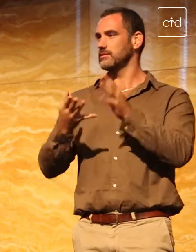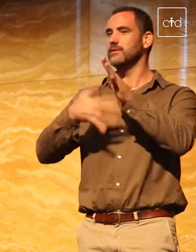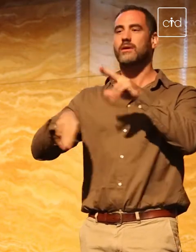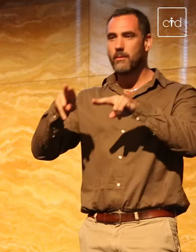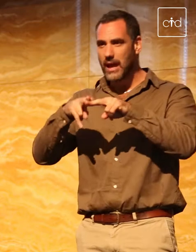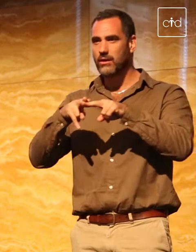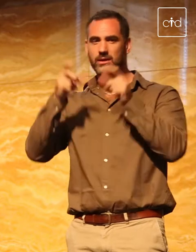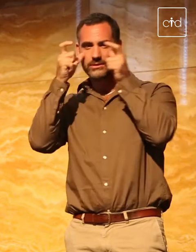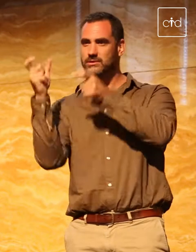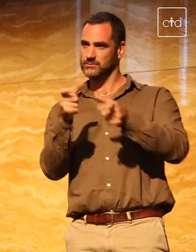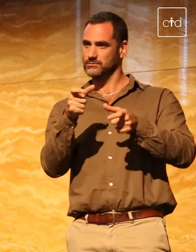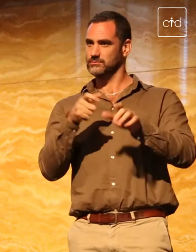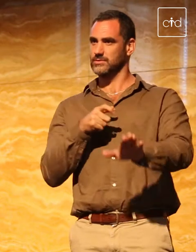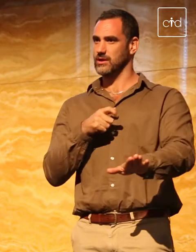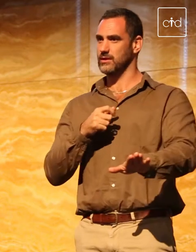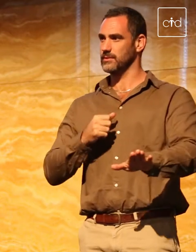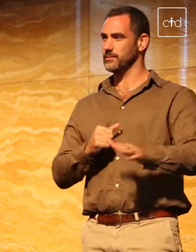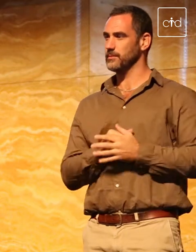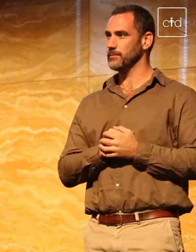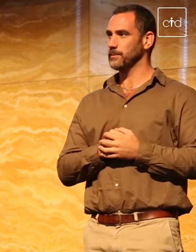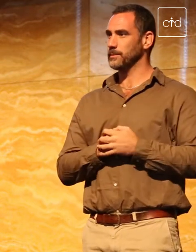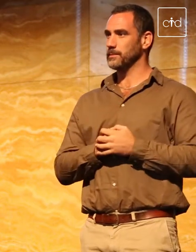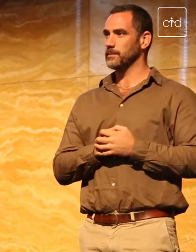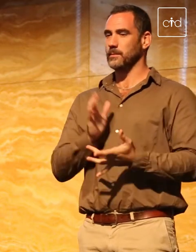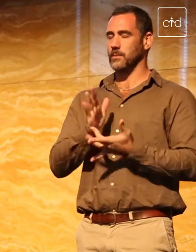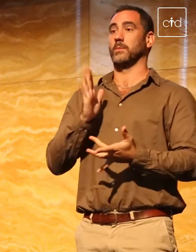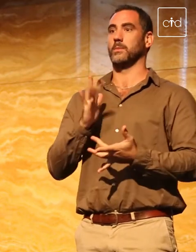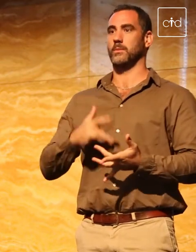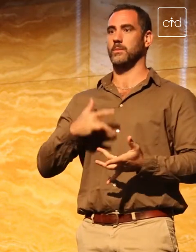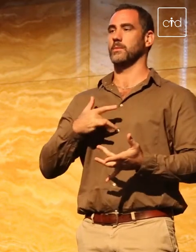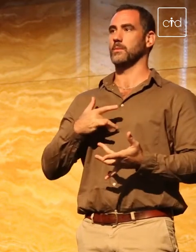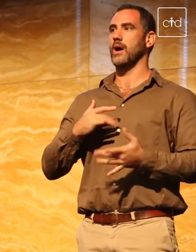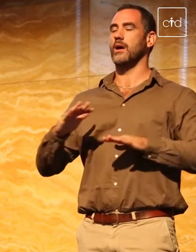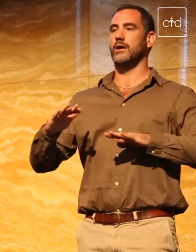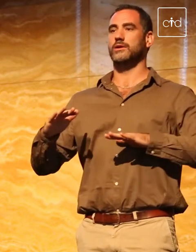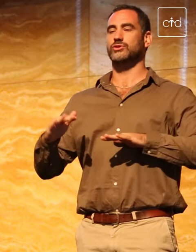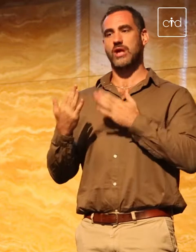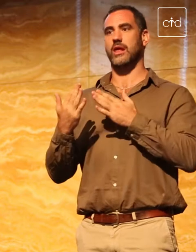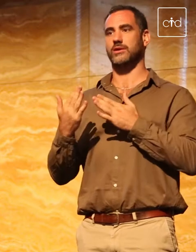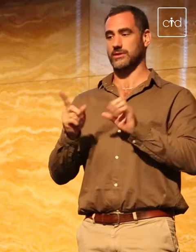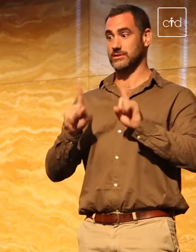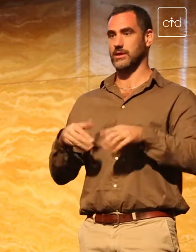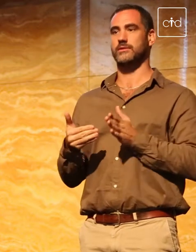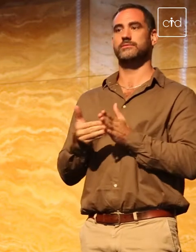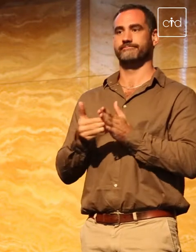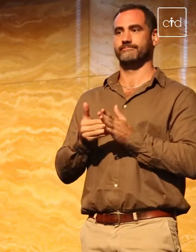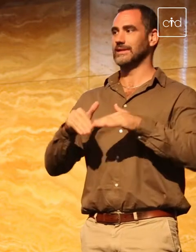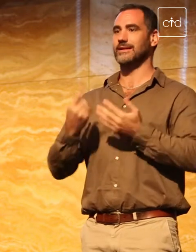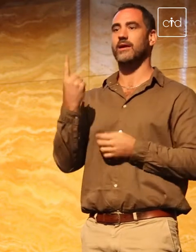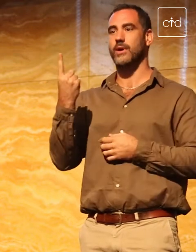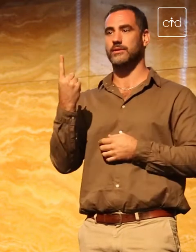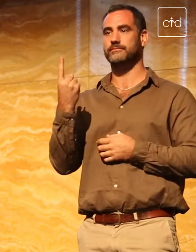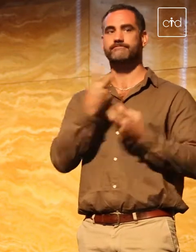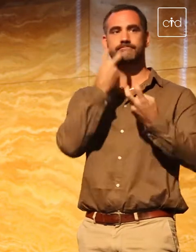it becomes a challenge from day one to try and get the services